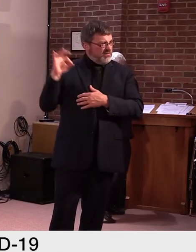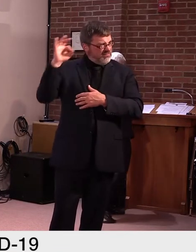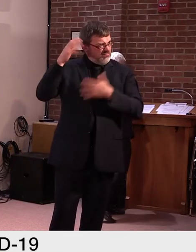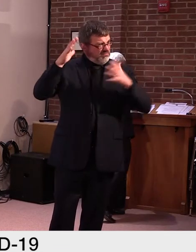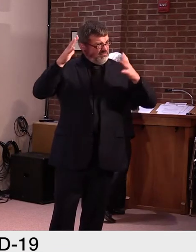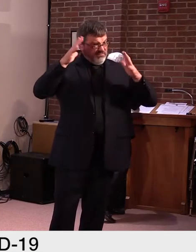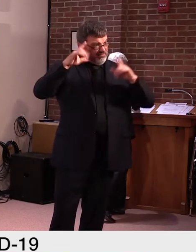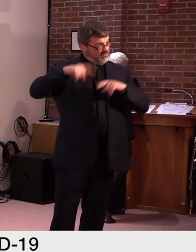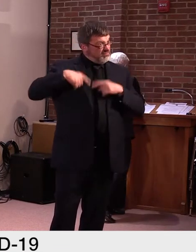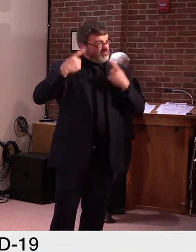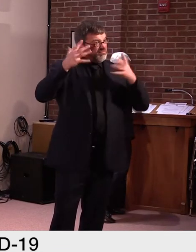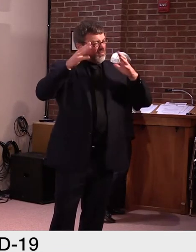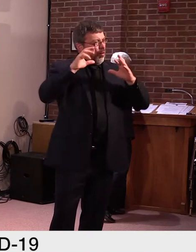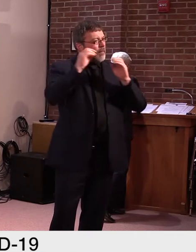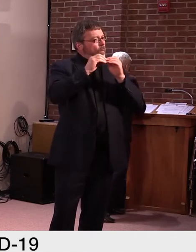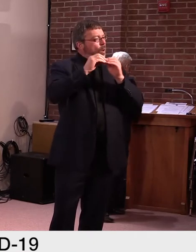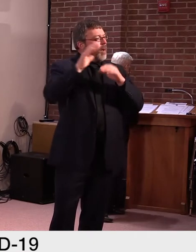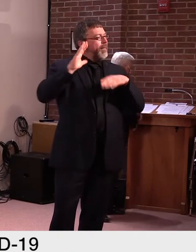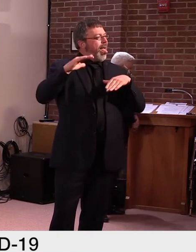Joe Barton Chronicle.